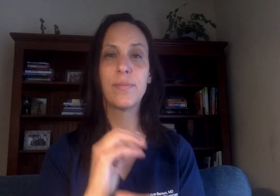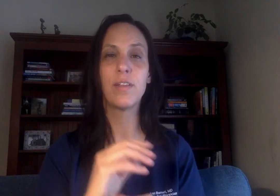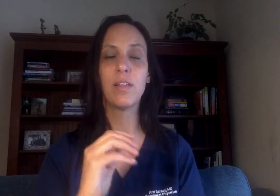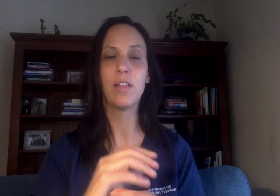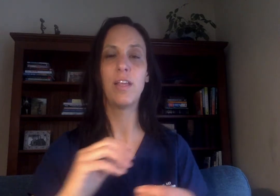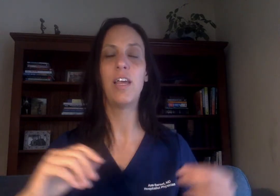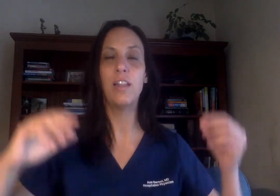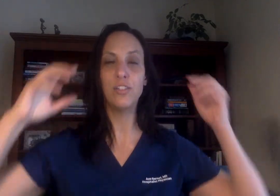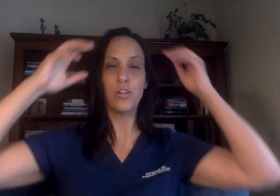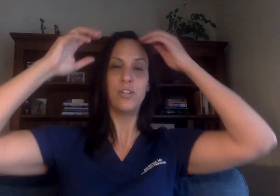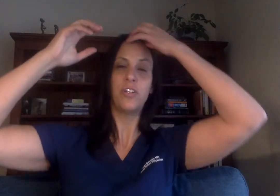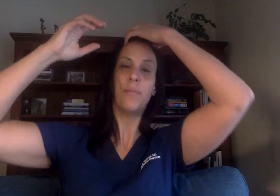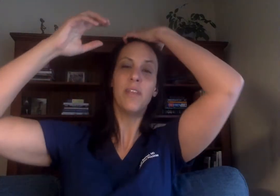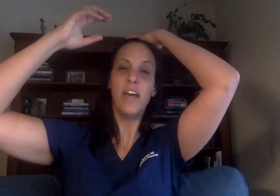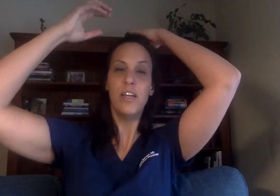And let's go to the top of the head.